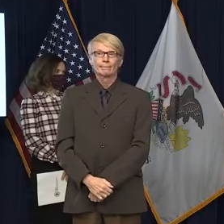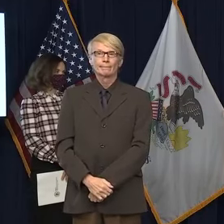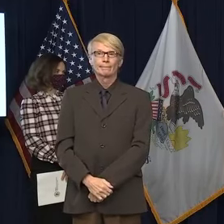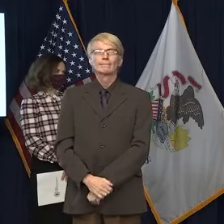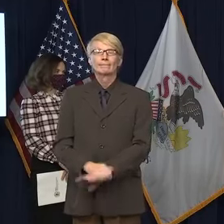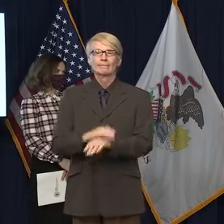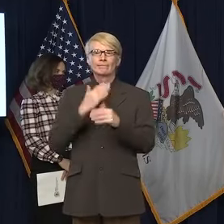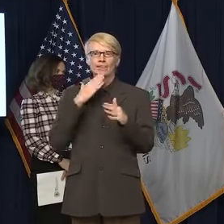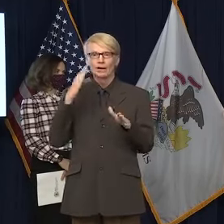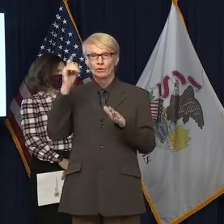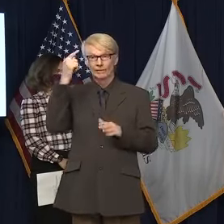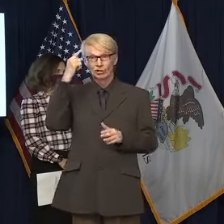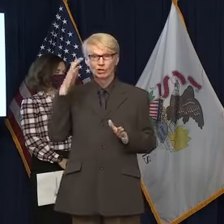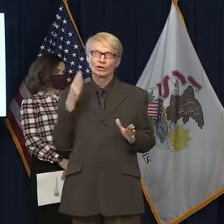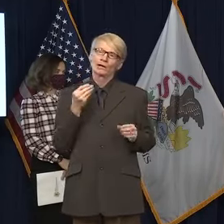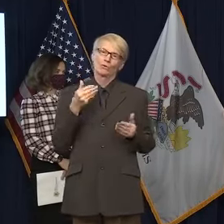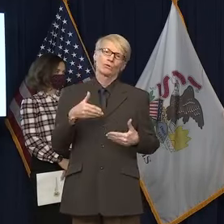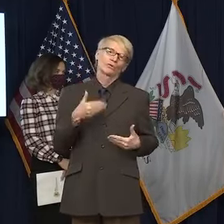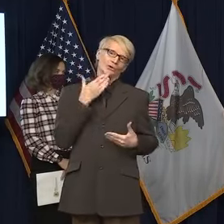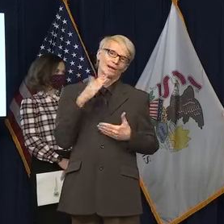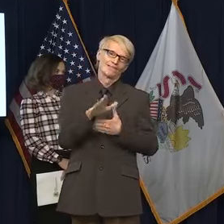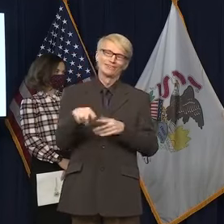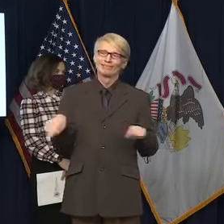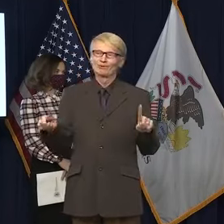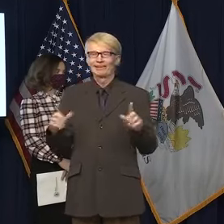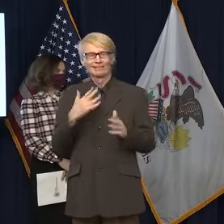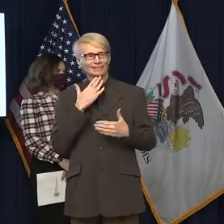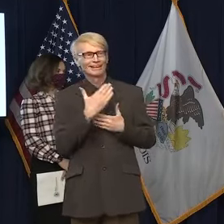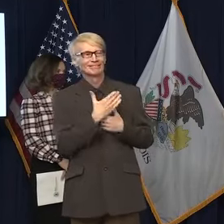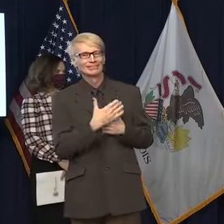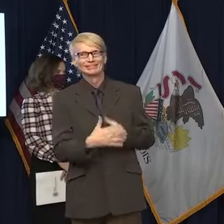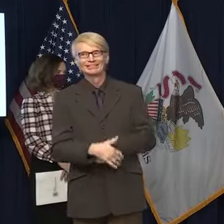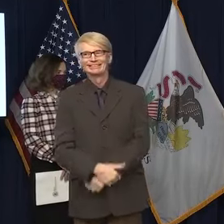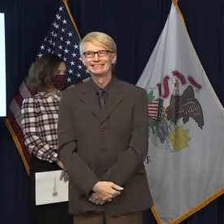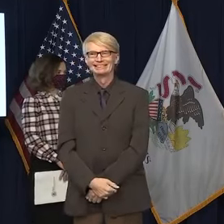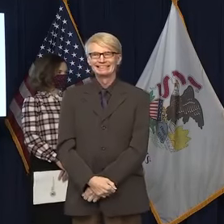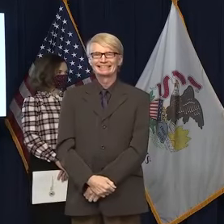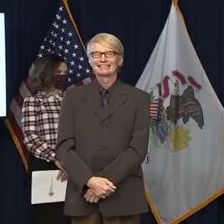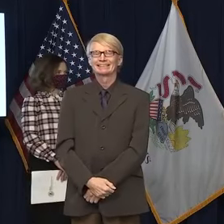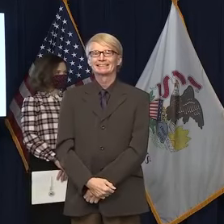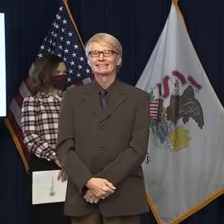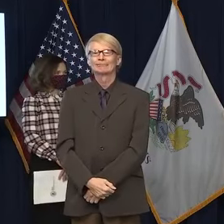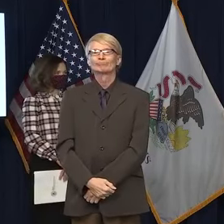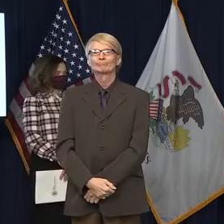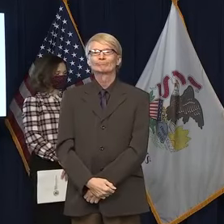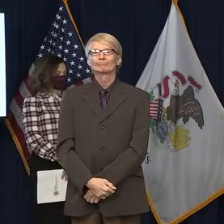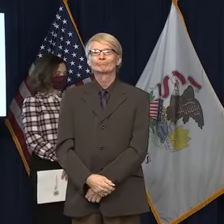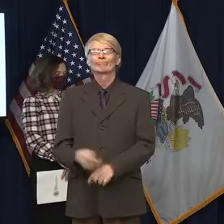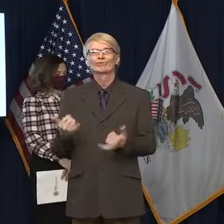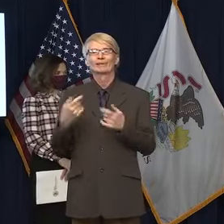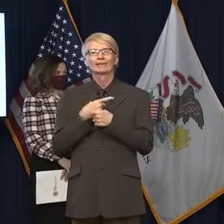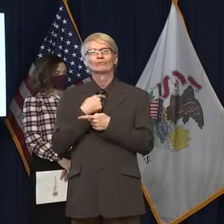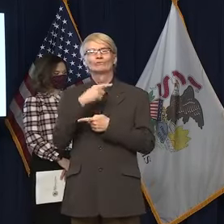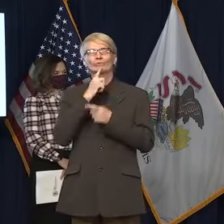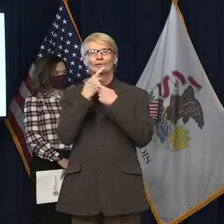Thank you, Governor, and good afternoon, everyone. Thank you. Today, we are reporting 7